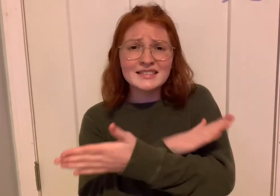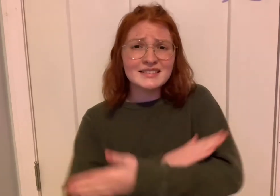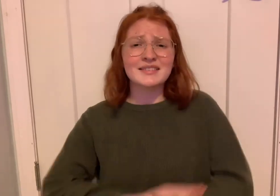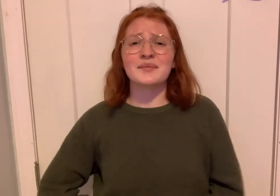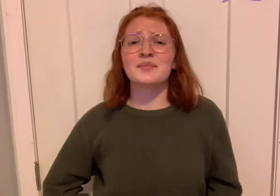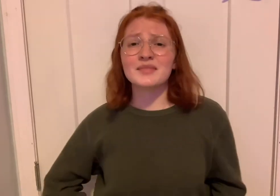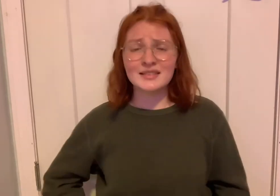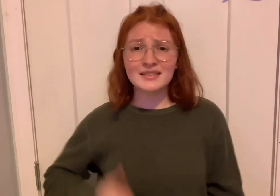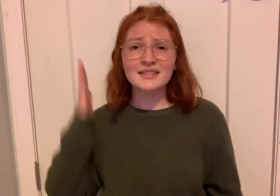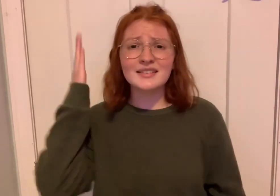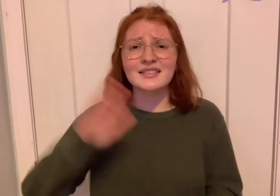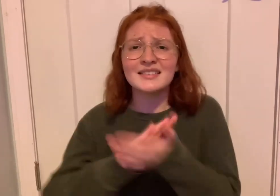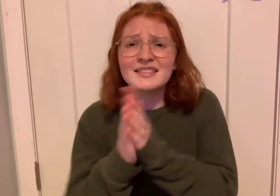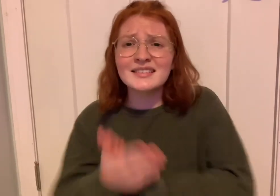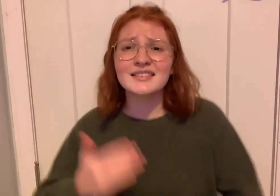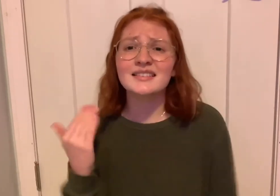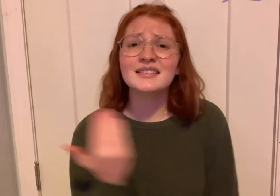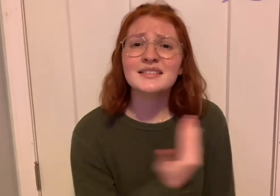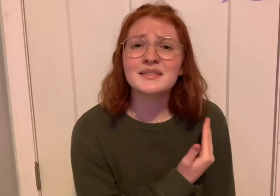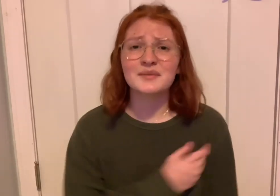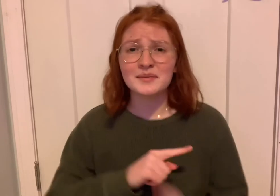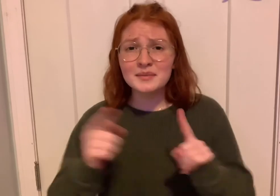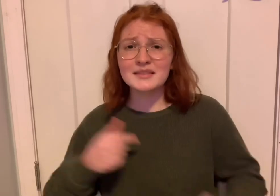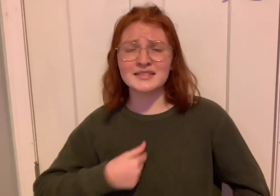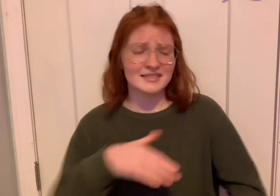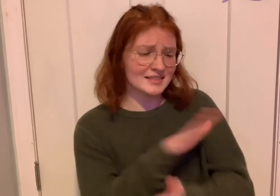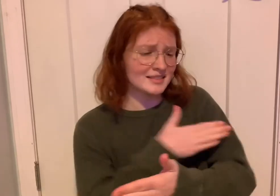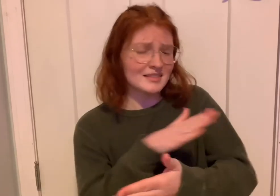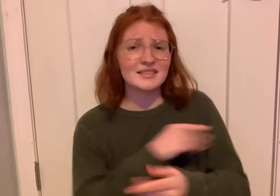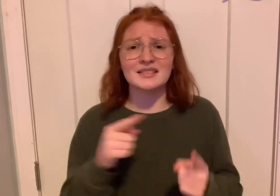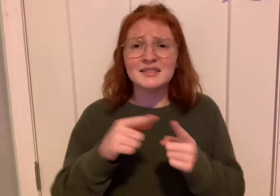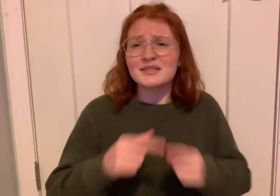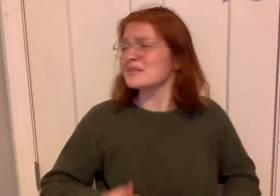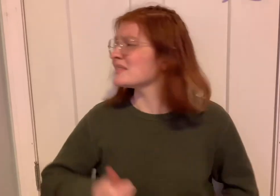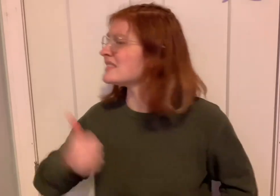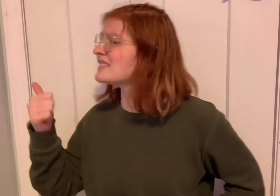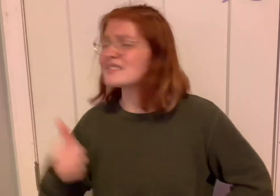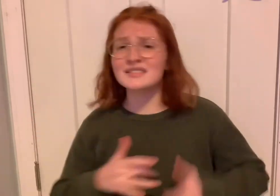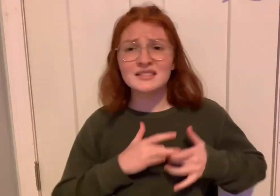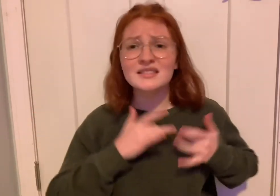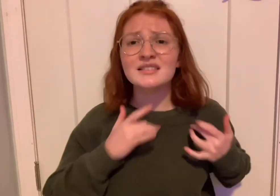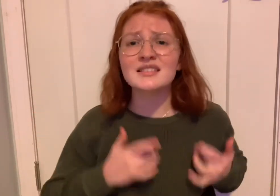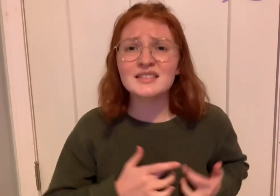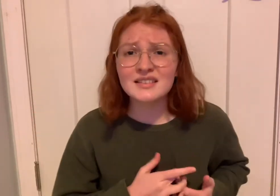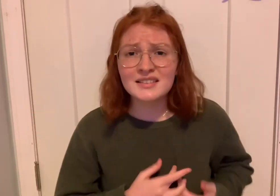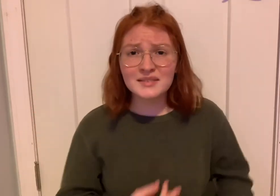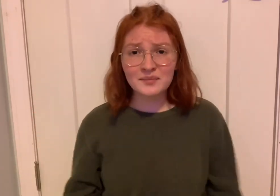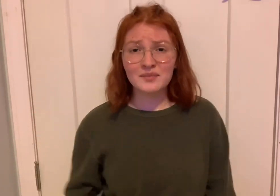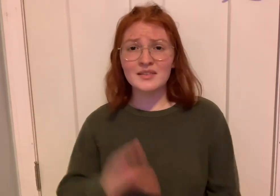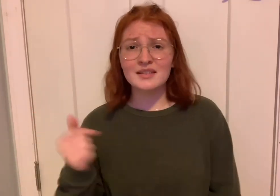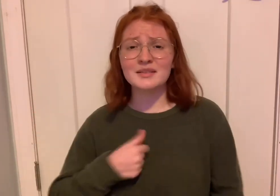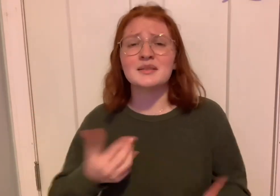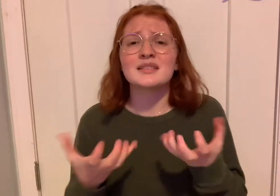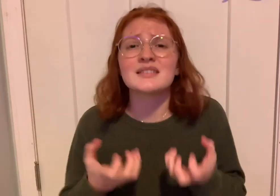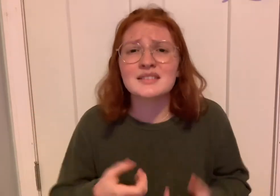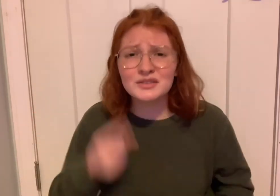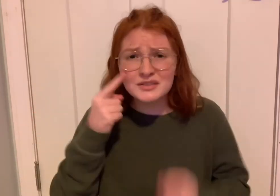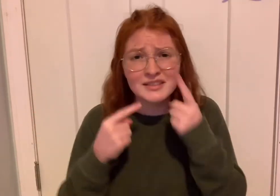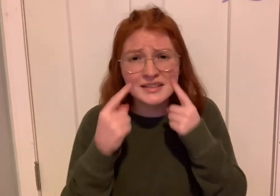that'll be just stars But I've sang them all to another heart And I wanna cry, I